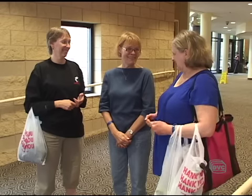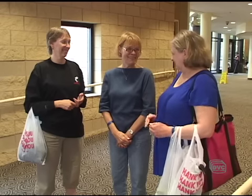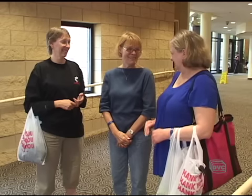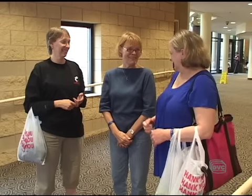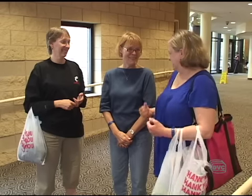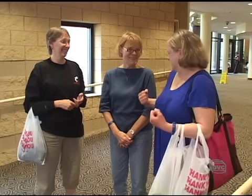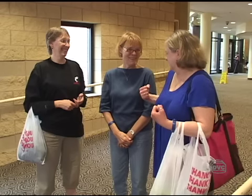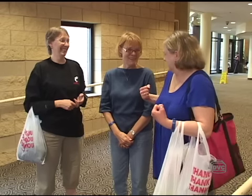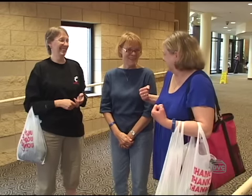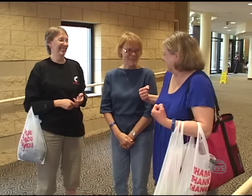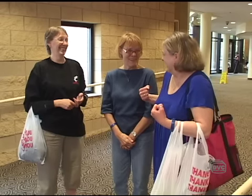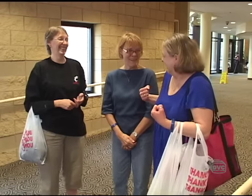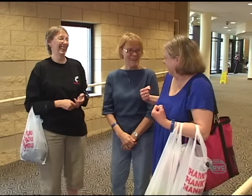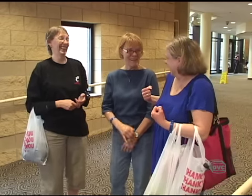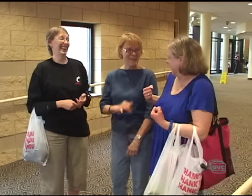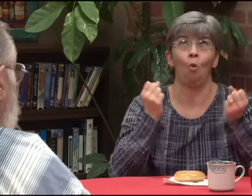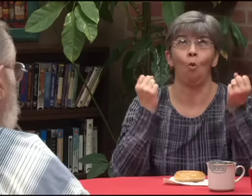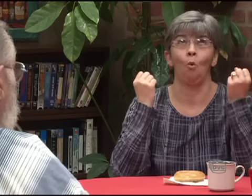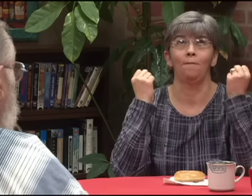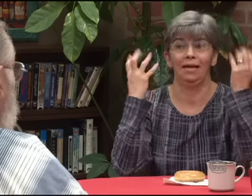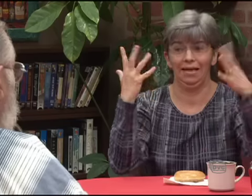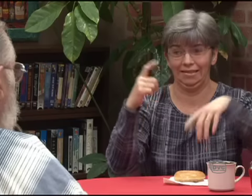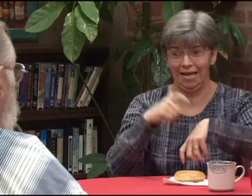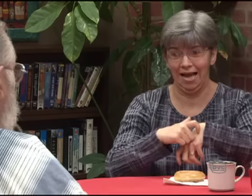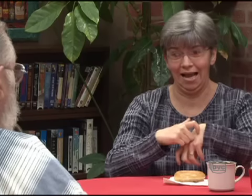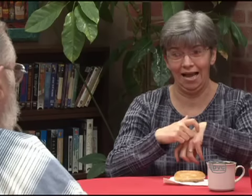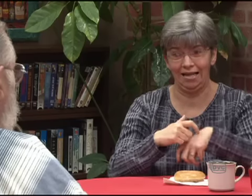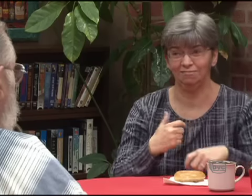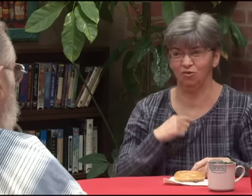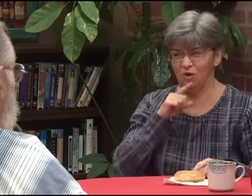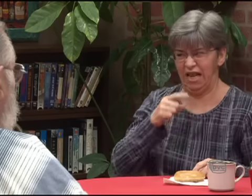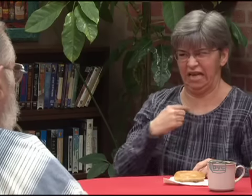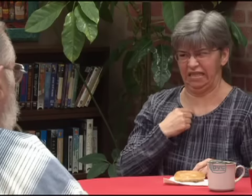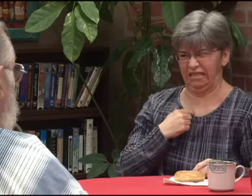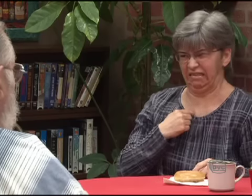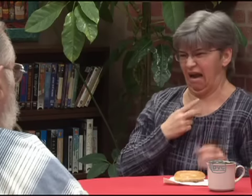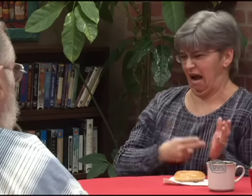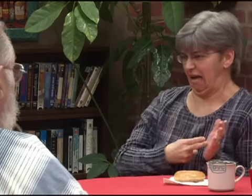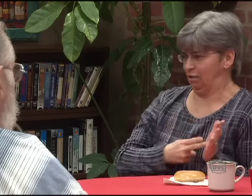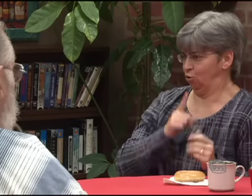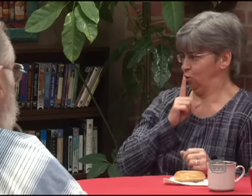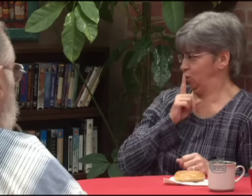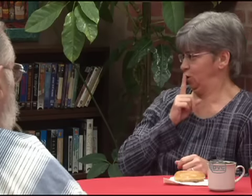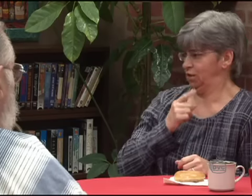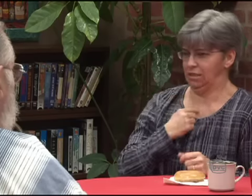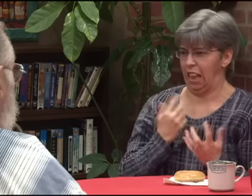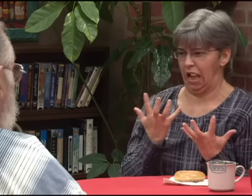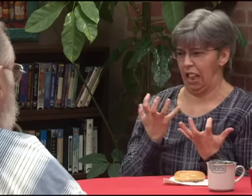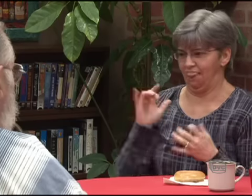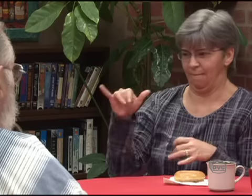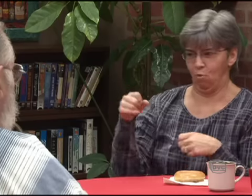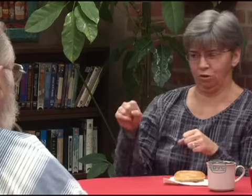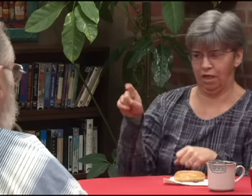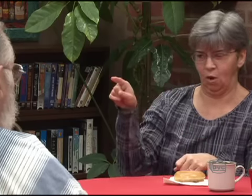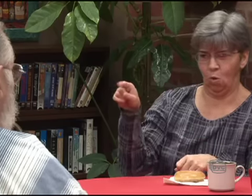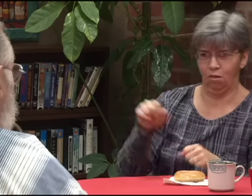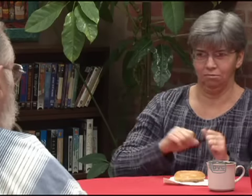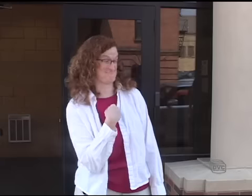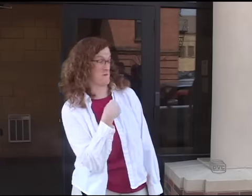-pack and muscles. Oh, many times. I just have to be honest. I have looked. I haven't done anything about